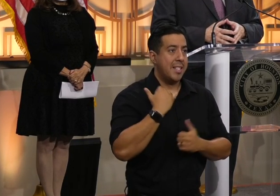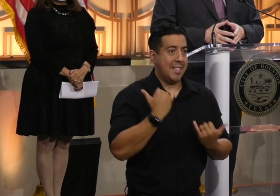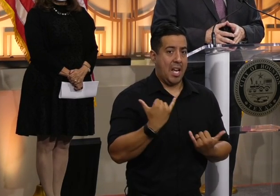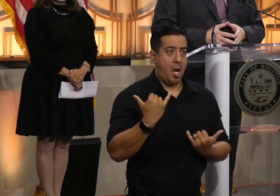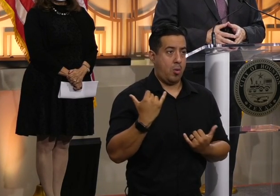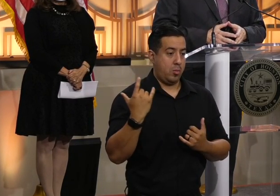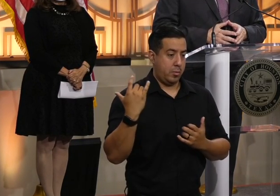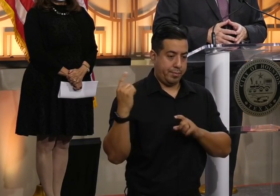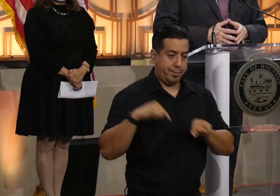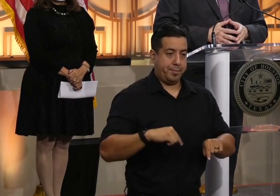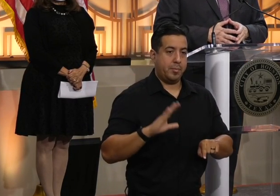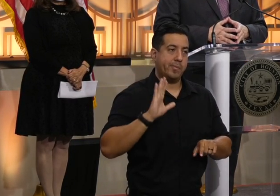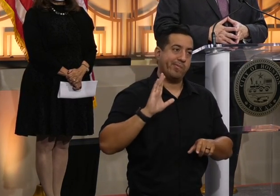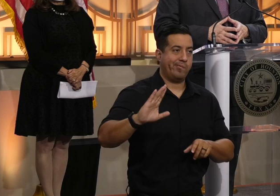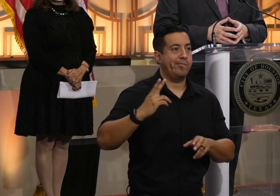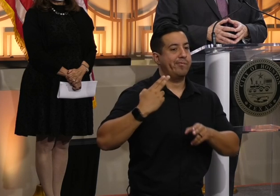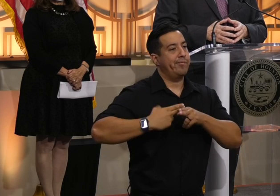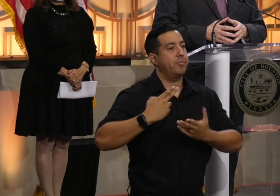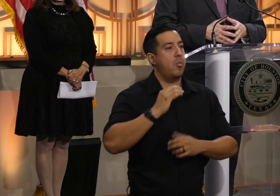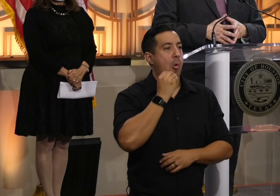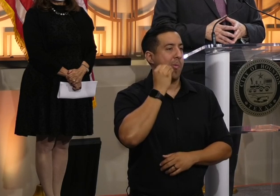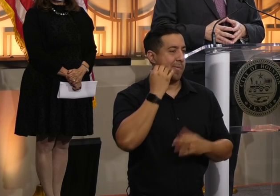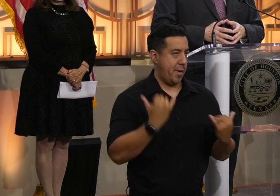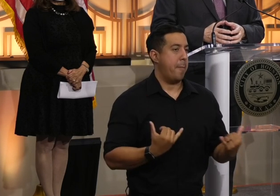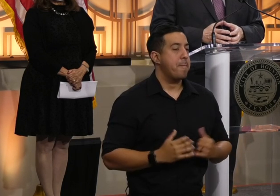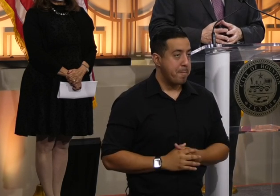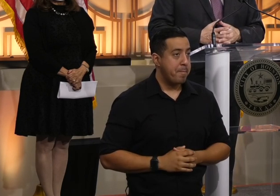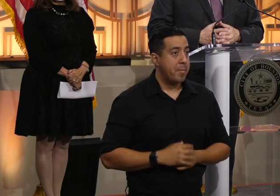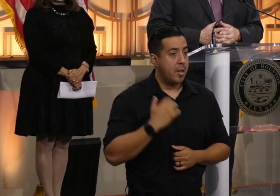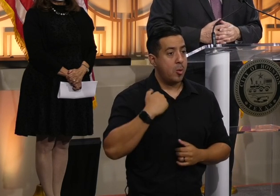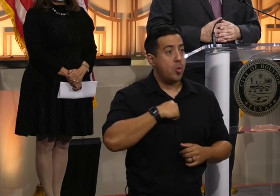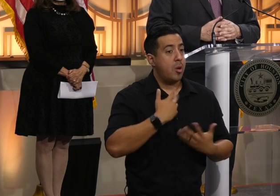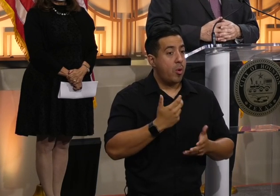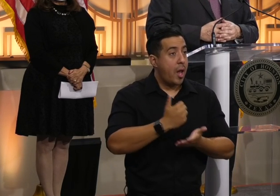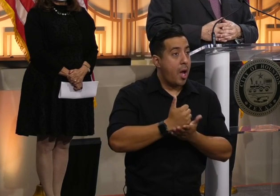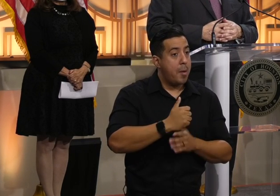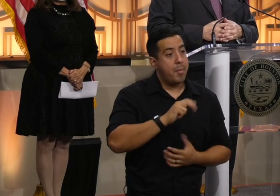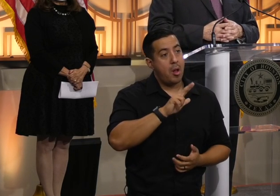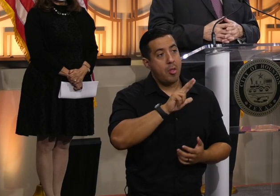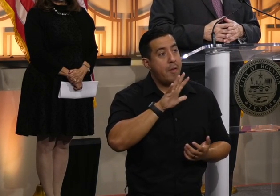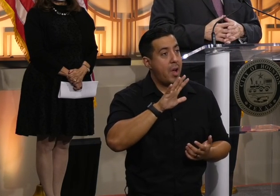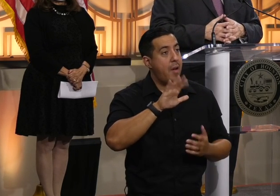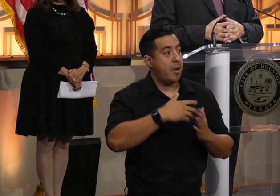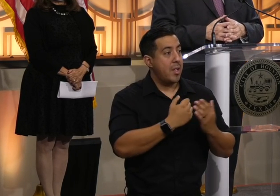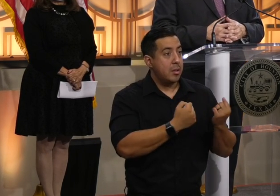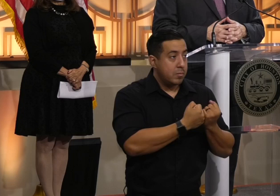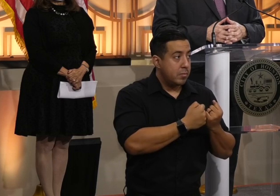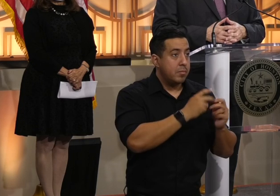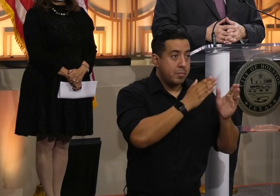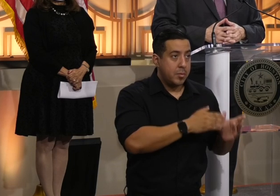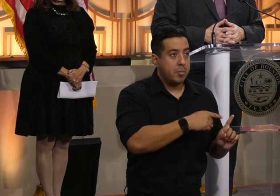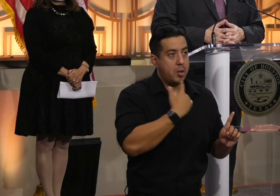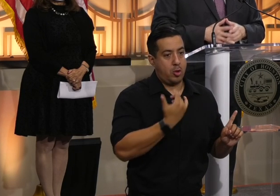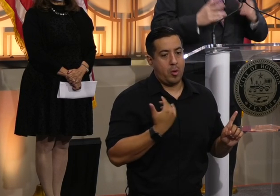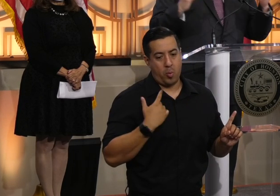Houston home. The Alliance has already welcomed nearly 500 allies, and we expect to resettle a total of over 1,400